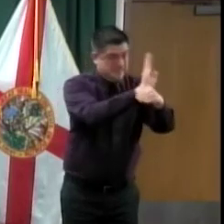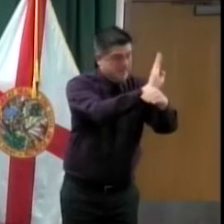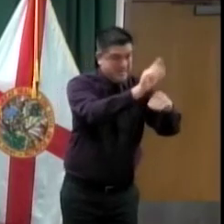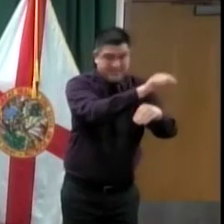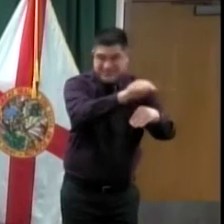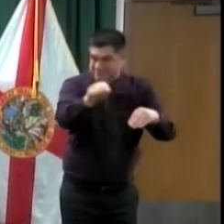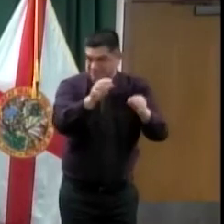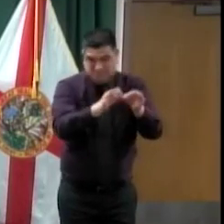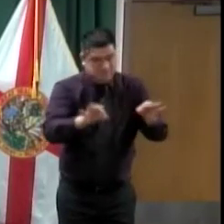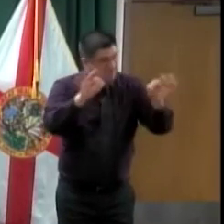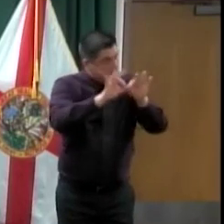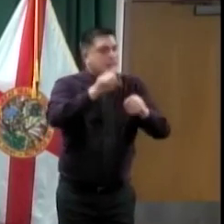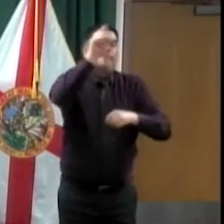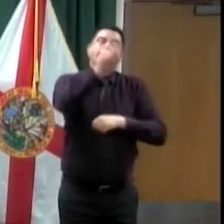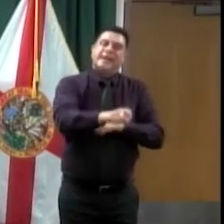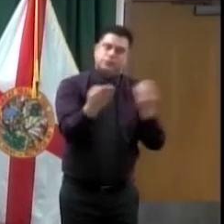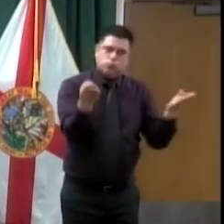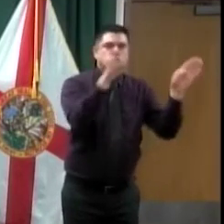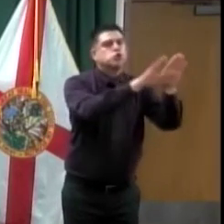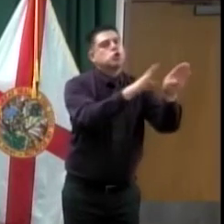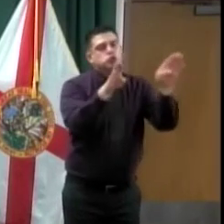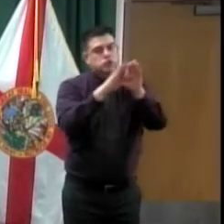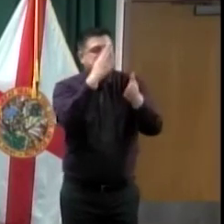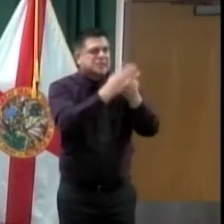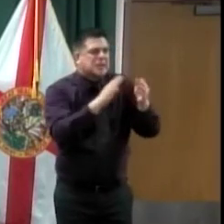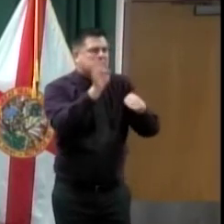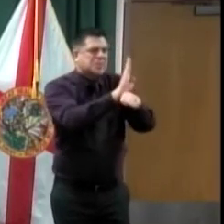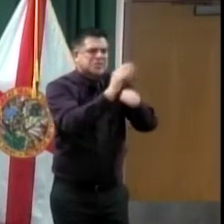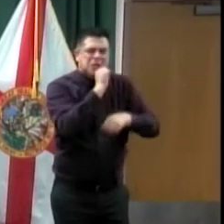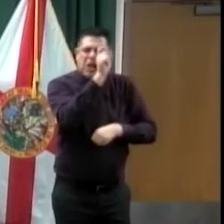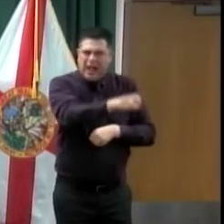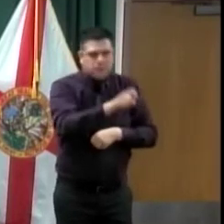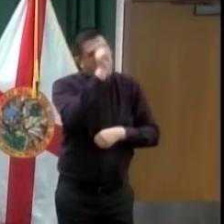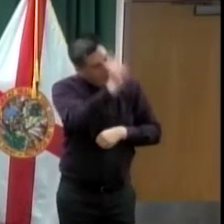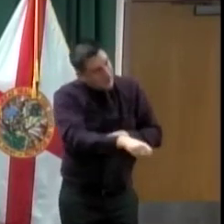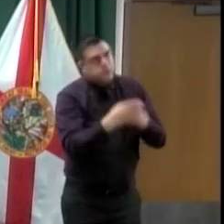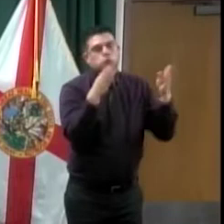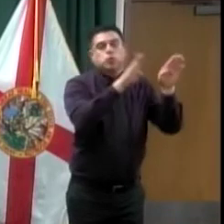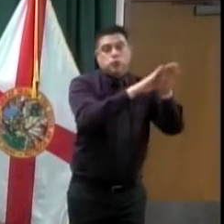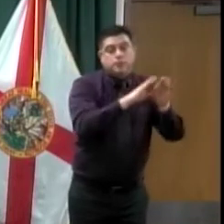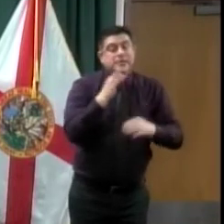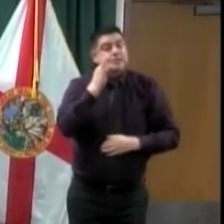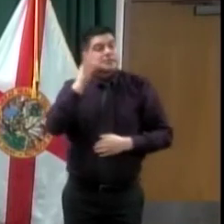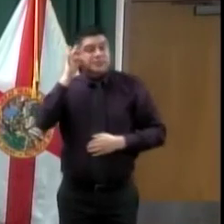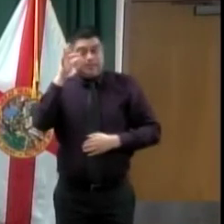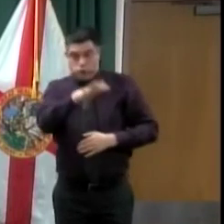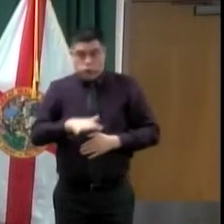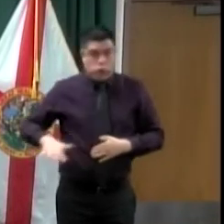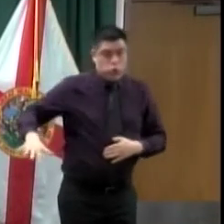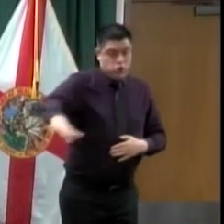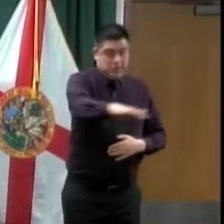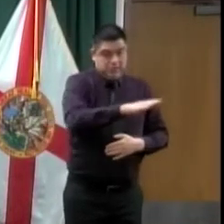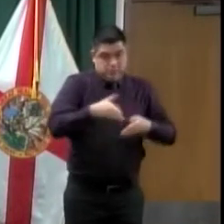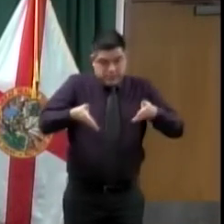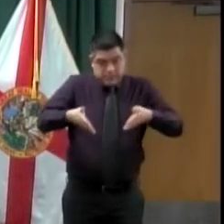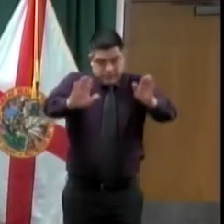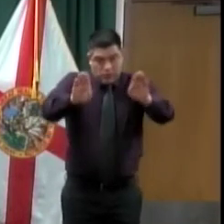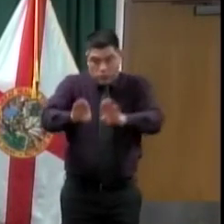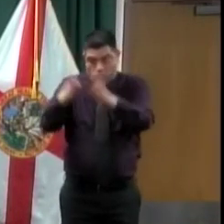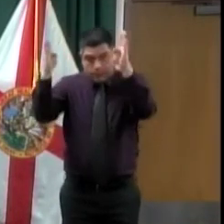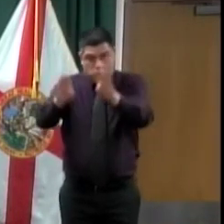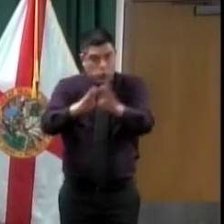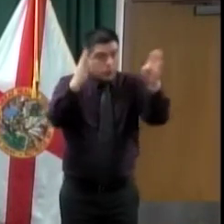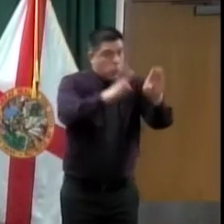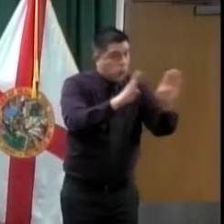must follow the executive order of Seminole County. That means that everybody must be six feet